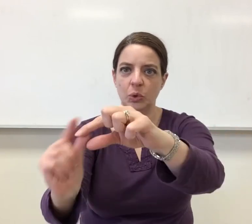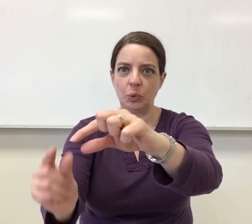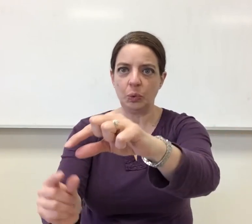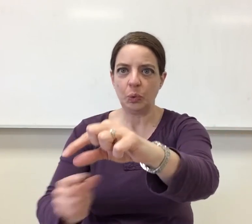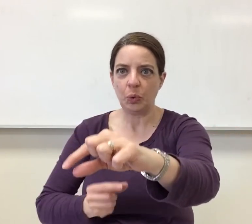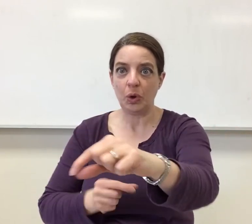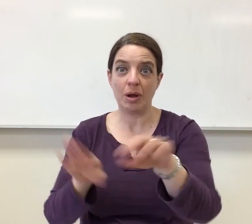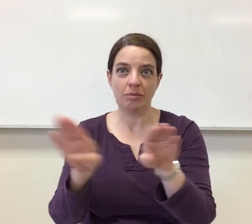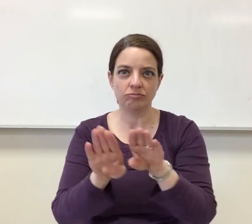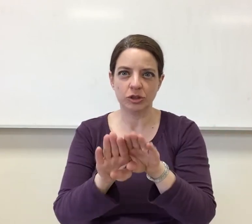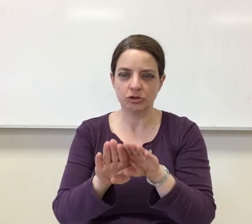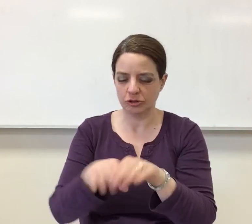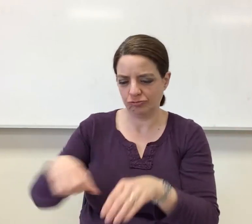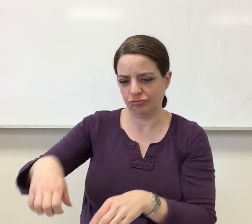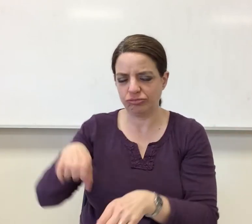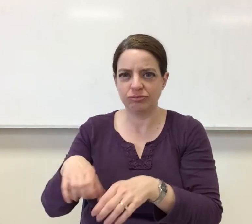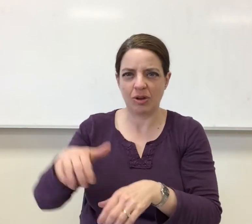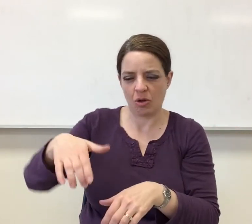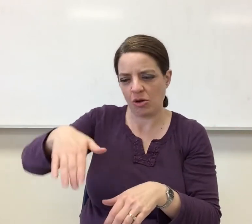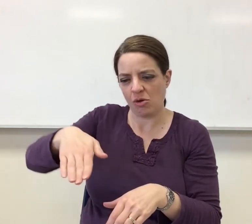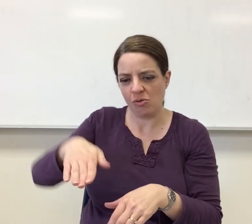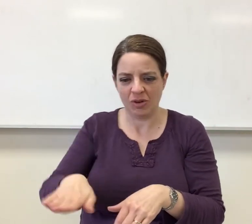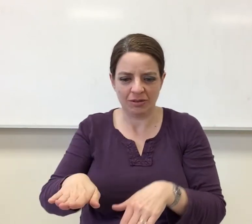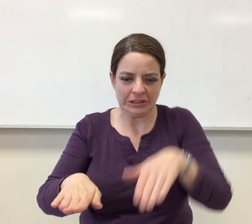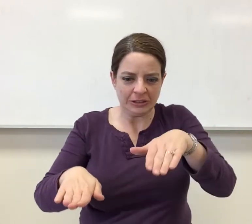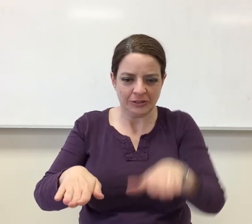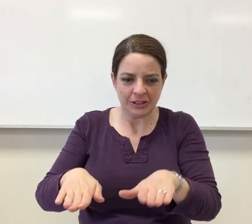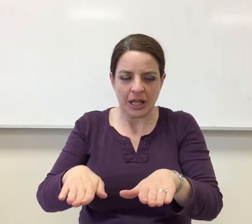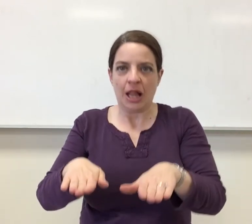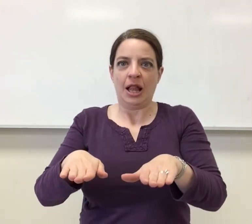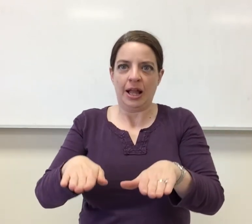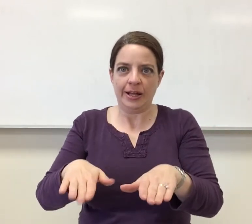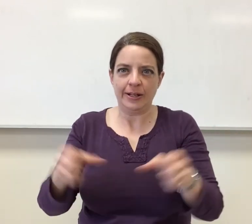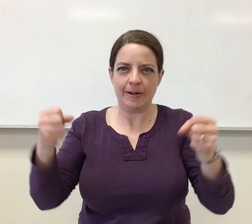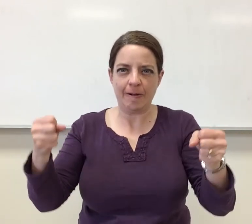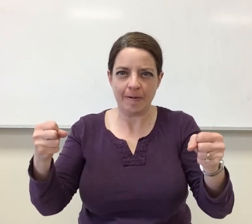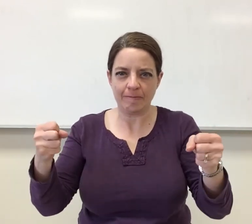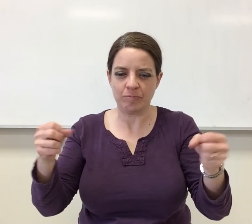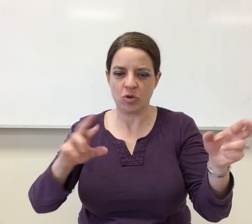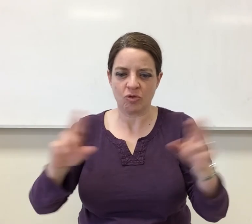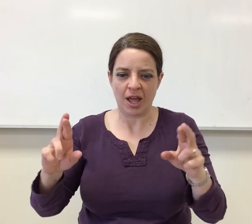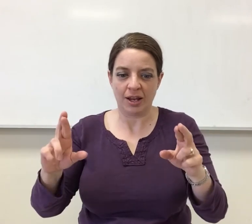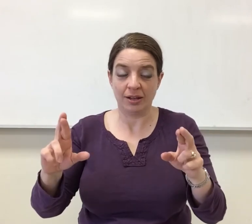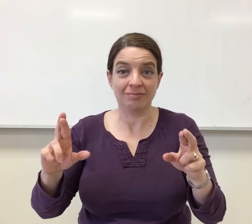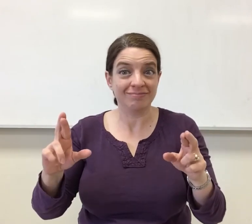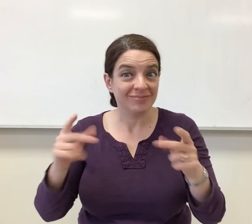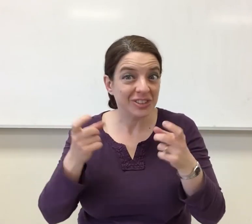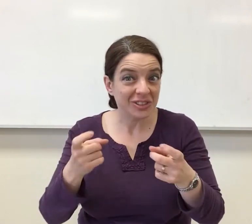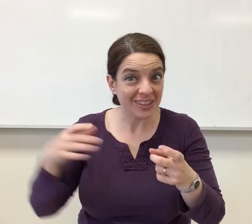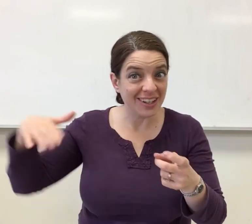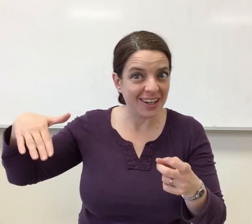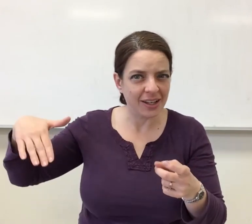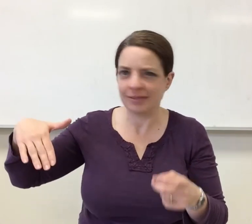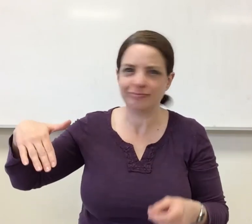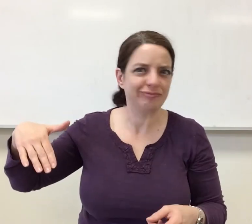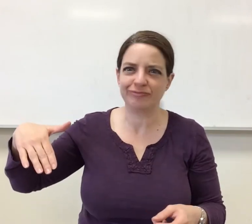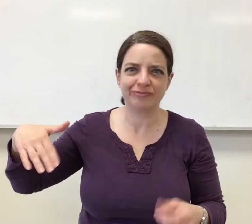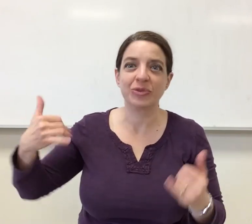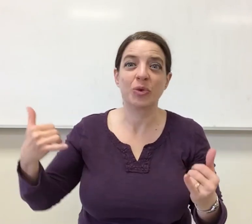get your skis all set up for you. You get your boots in. You lock them into the bindings. You get your poles in your hand. Are you ready? But are you skiing